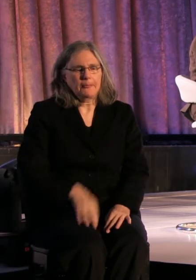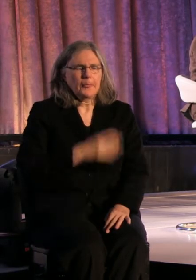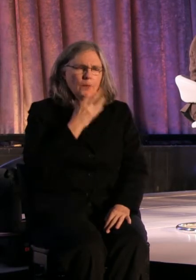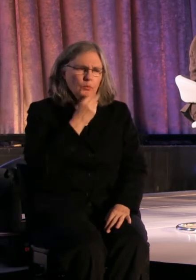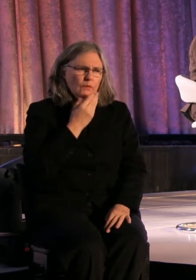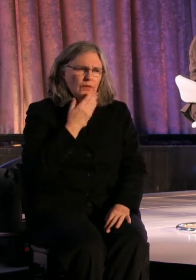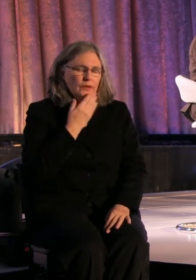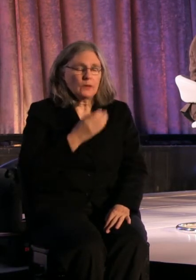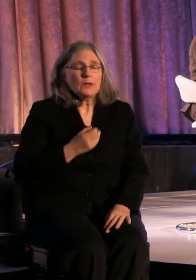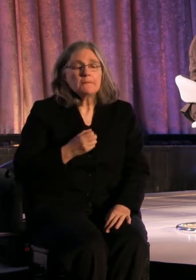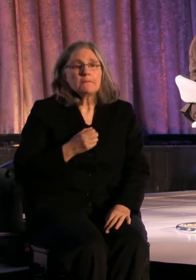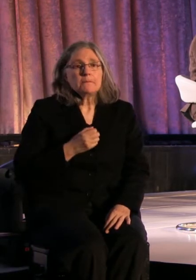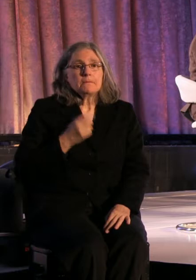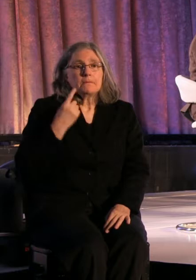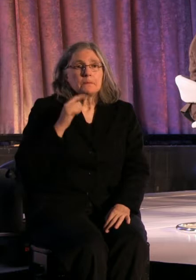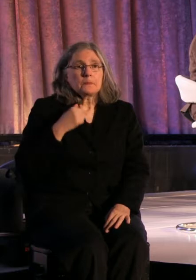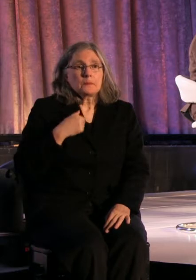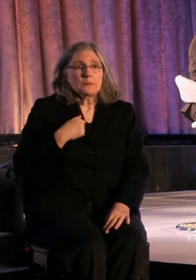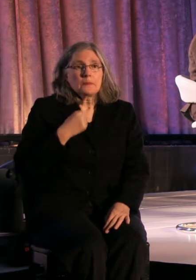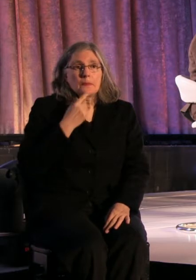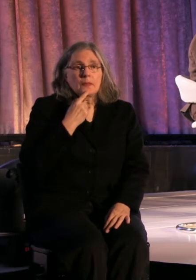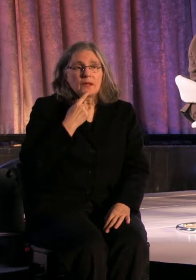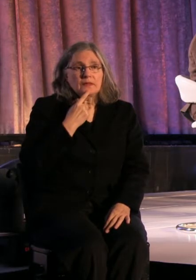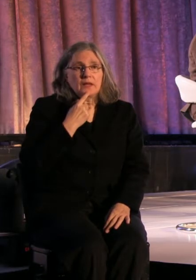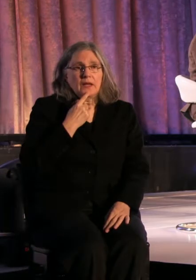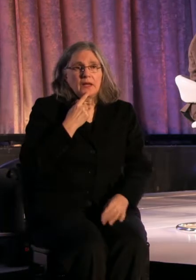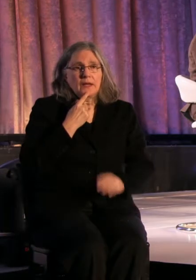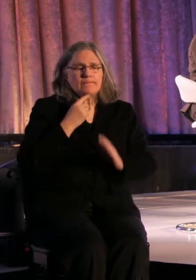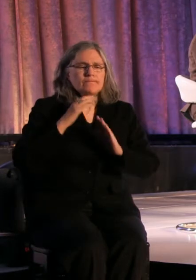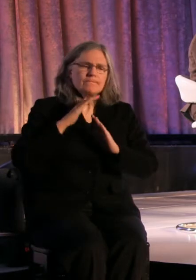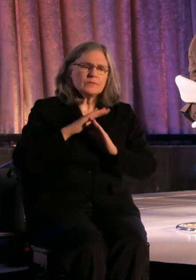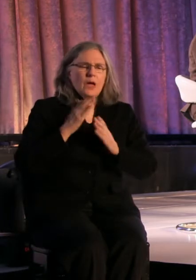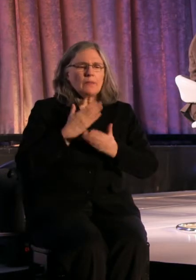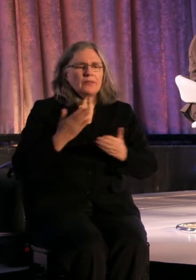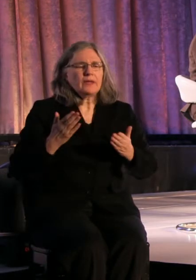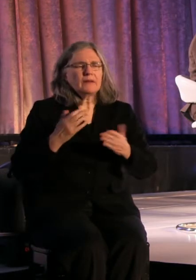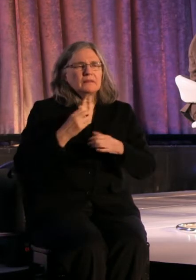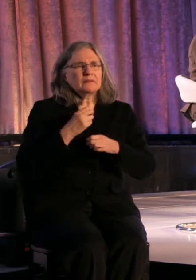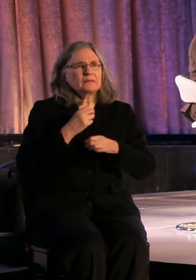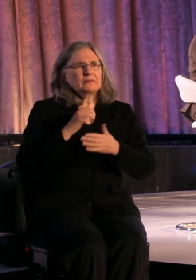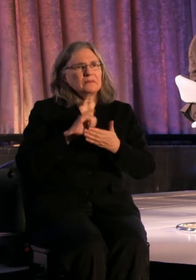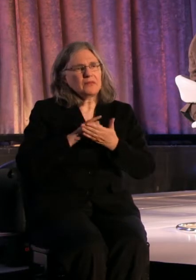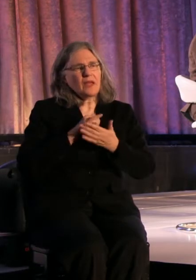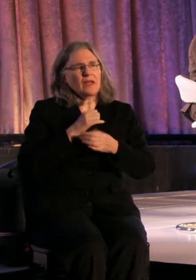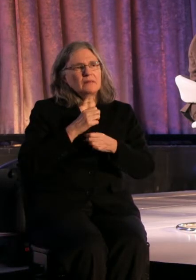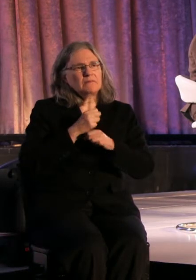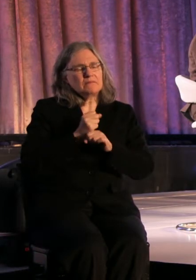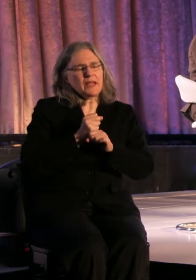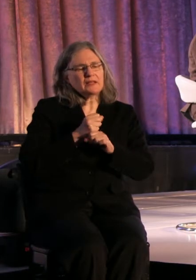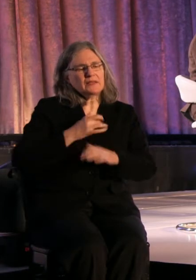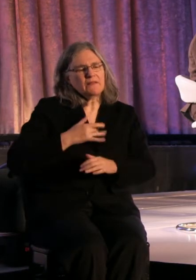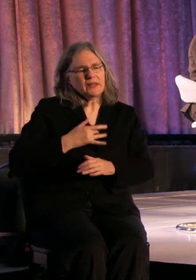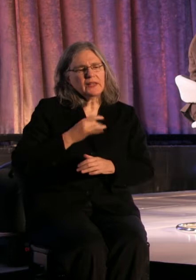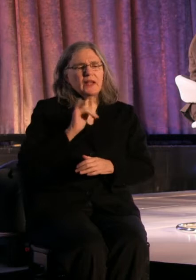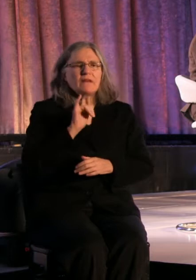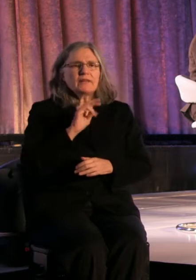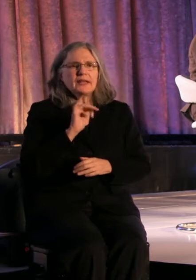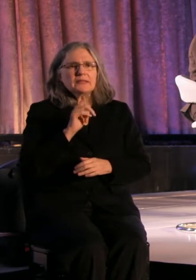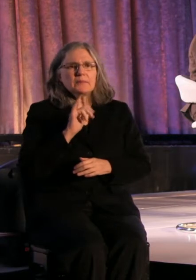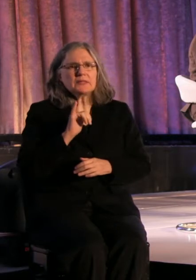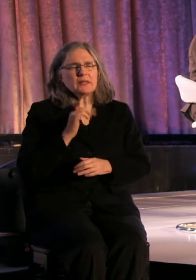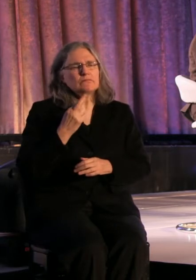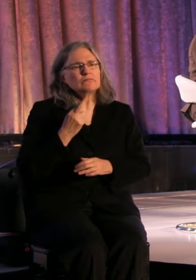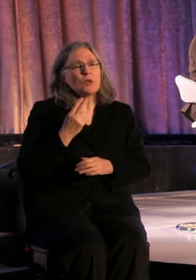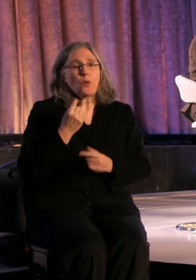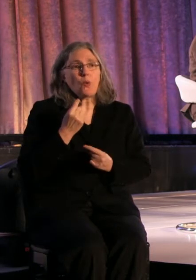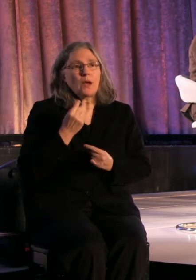For me, I guess, I would say one of the main things that creates that sense of intimacy, I guess, is